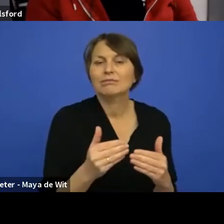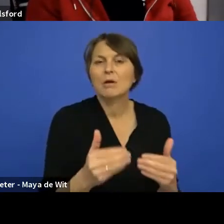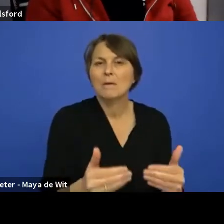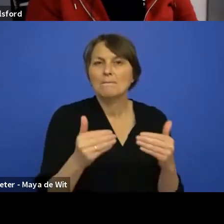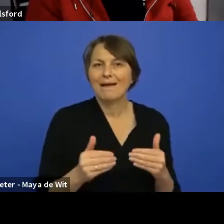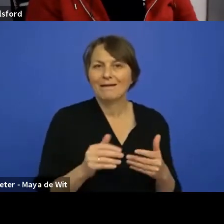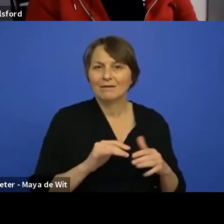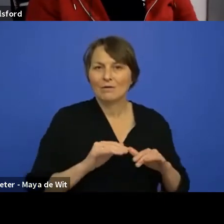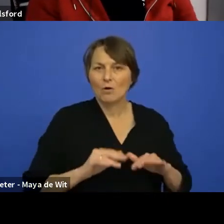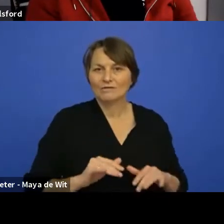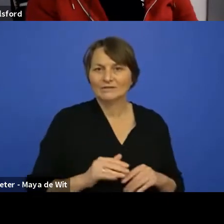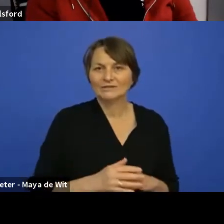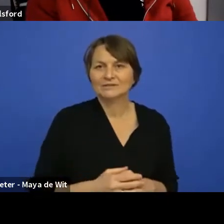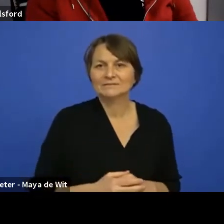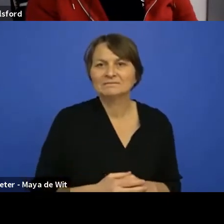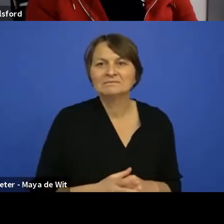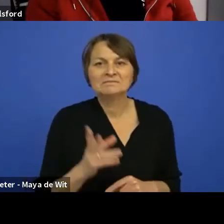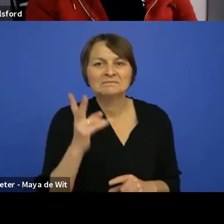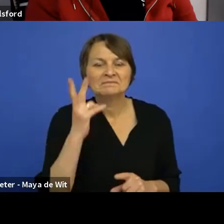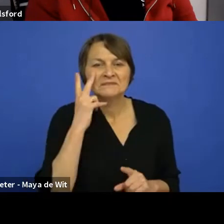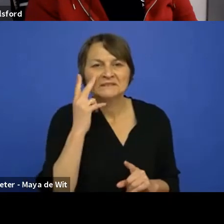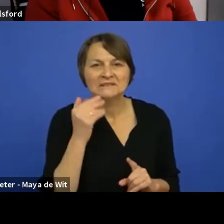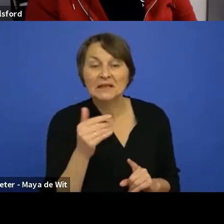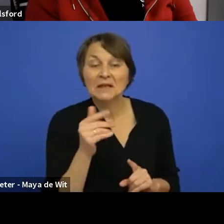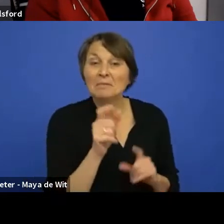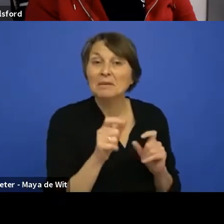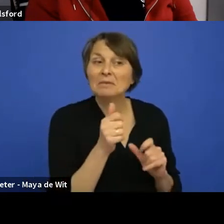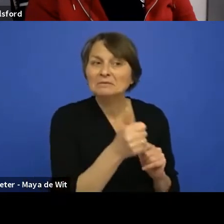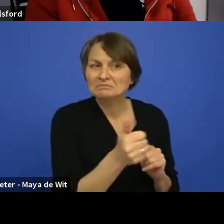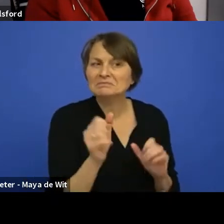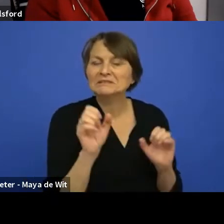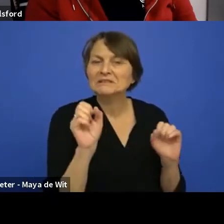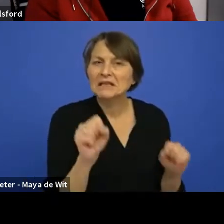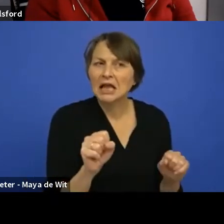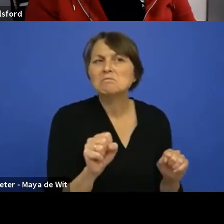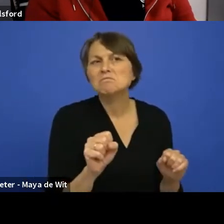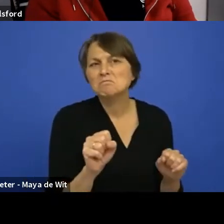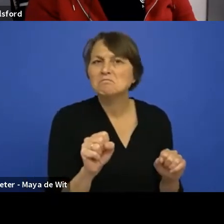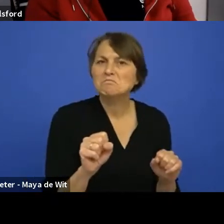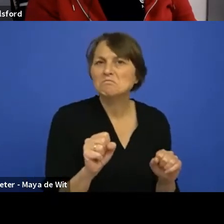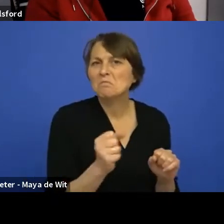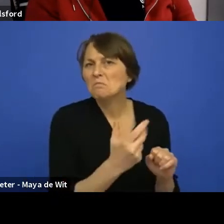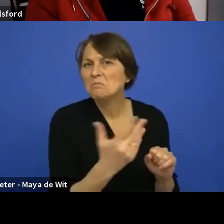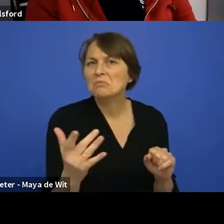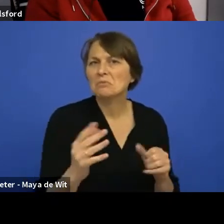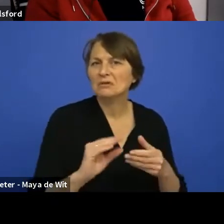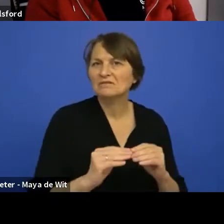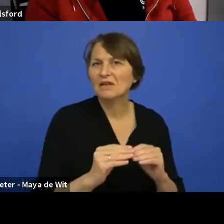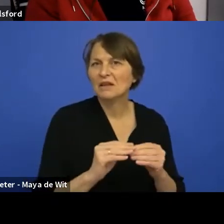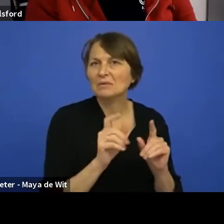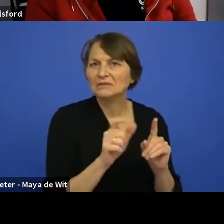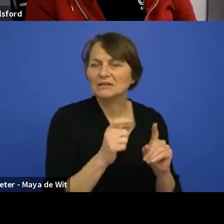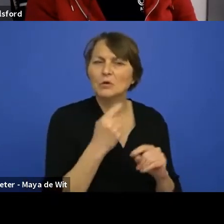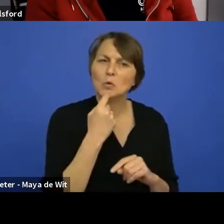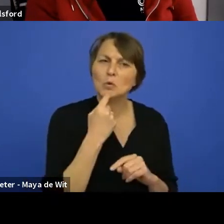probably going to be able to use their own, I guess a lot of developers would want to use whatever and RFC is natively written.